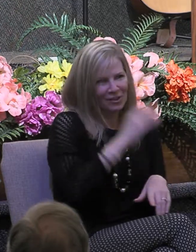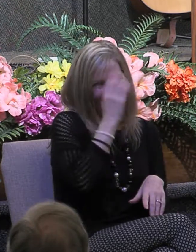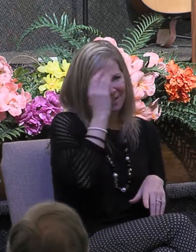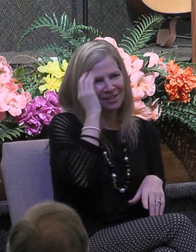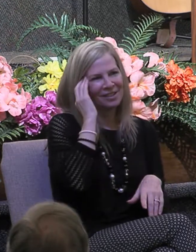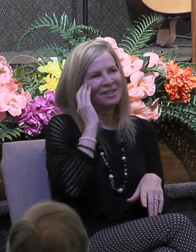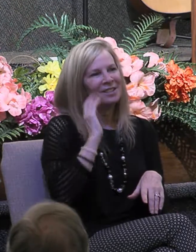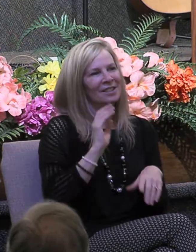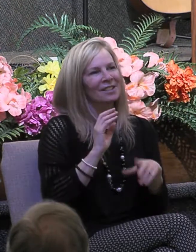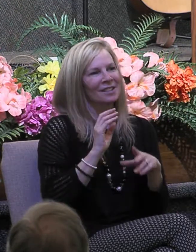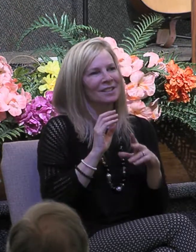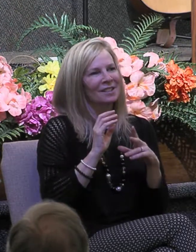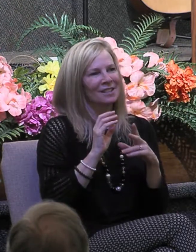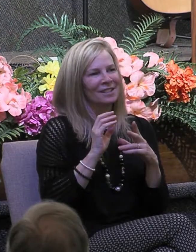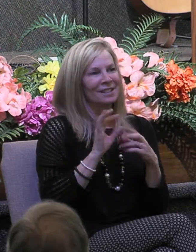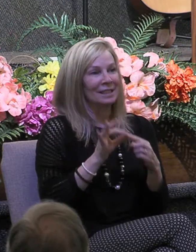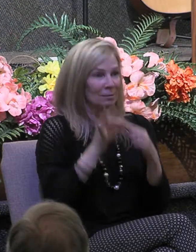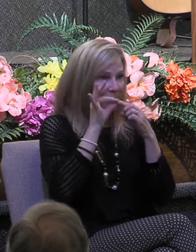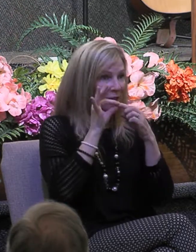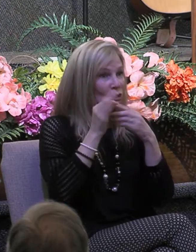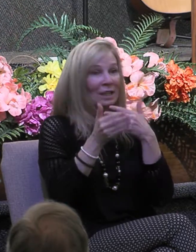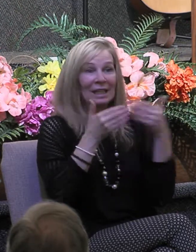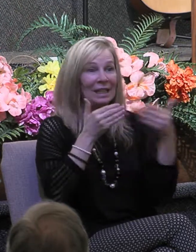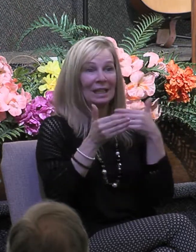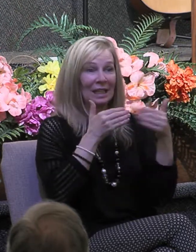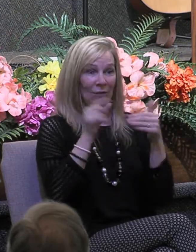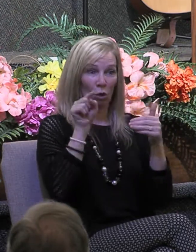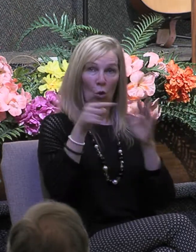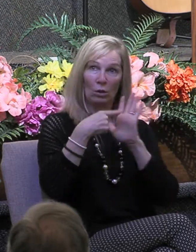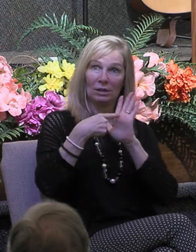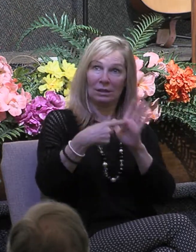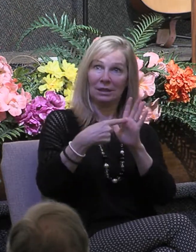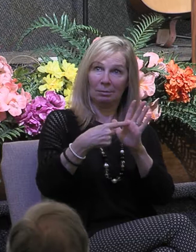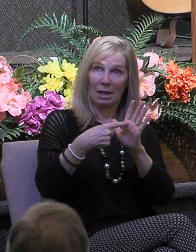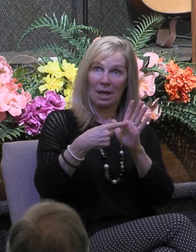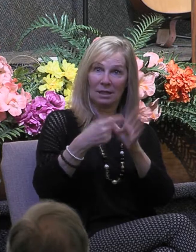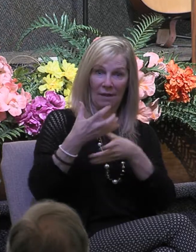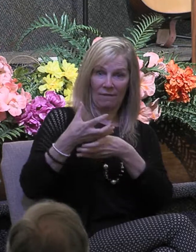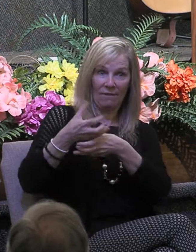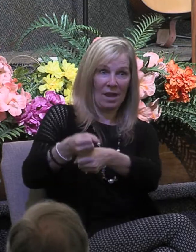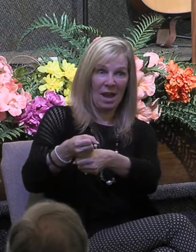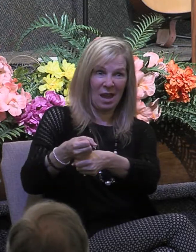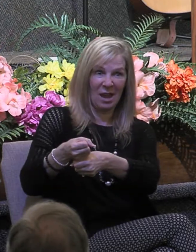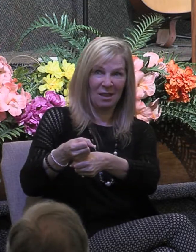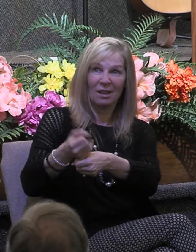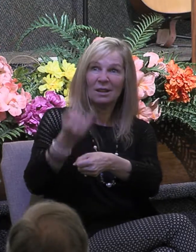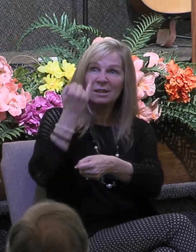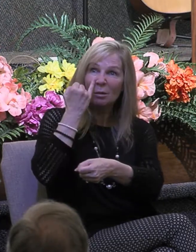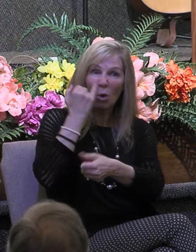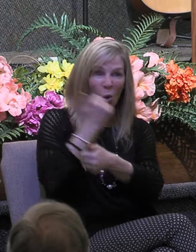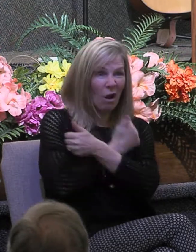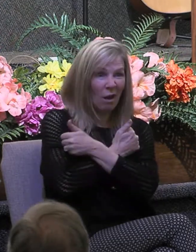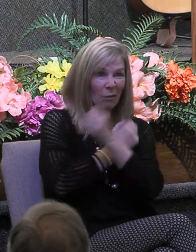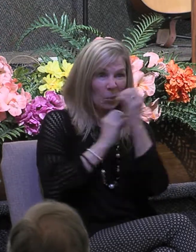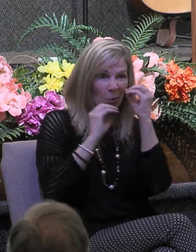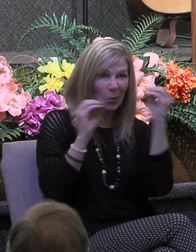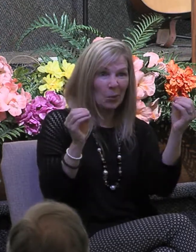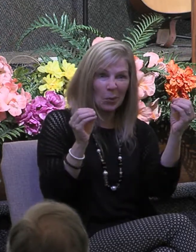that even these incredible displays of faith if they are not accompanied by love amount to